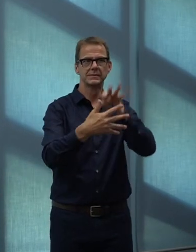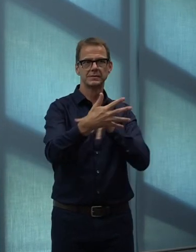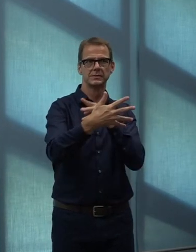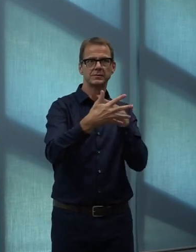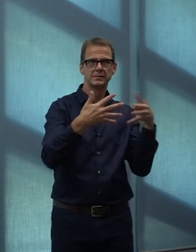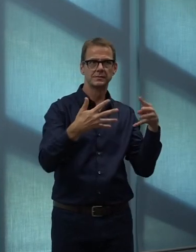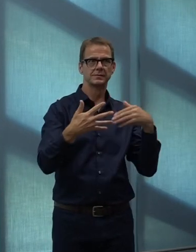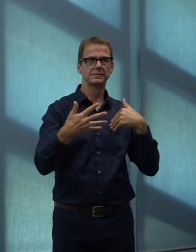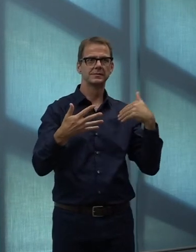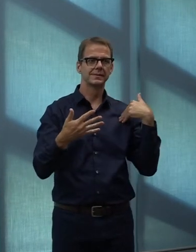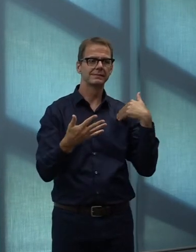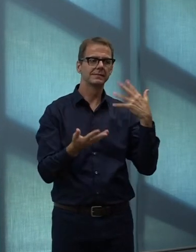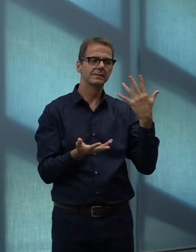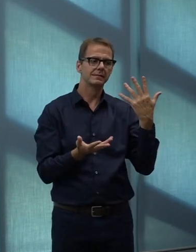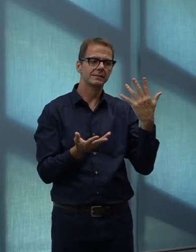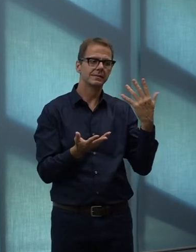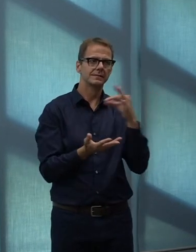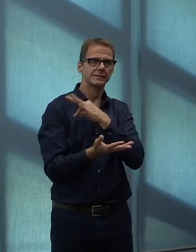will pass it over to Kim.